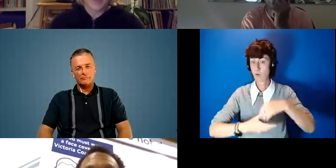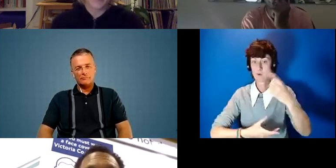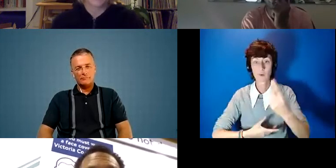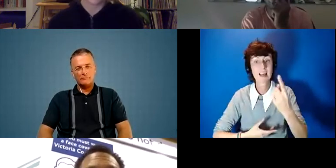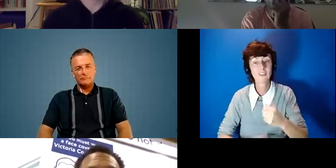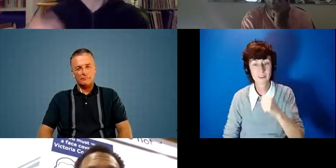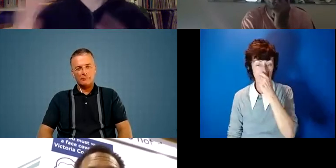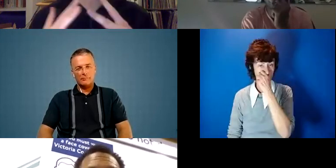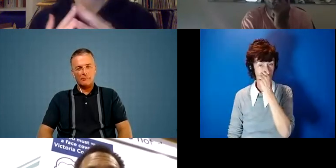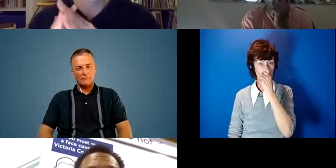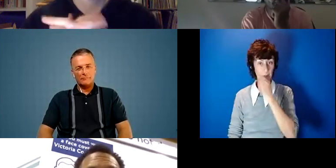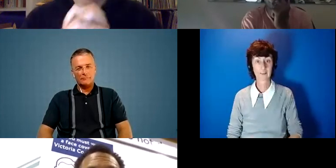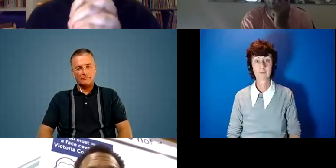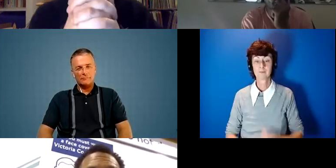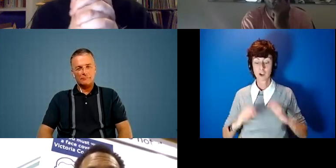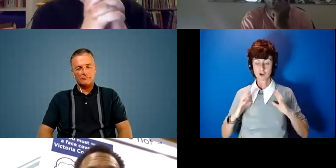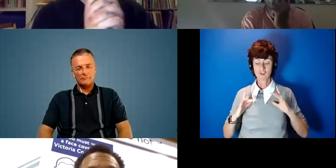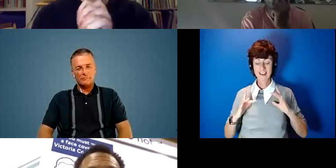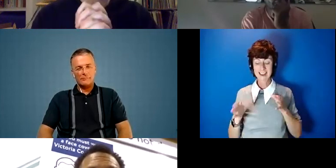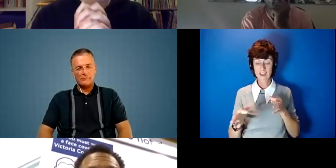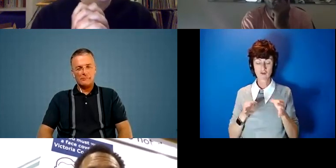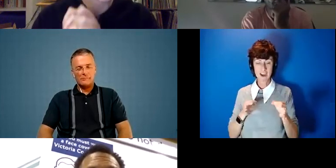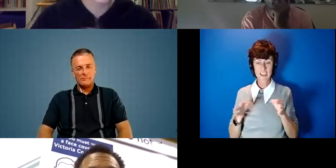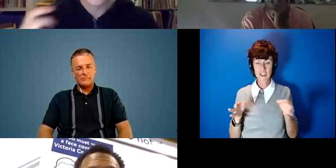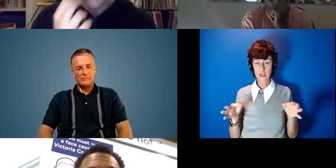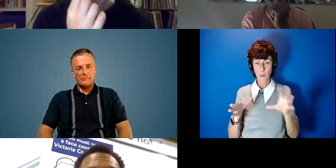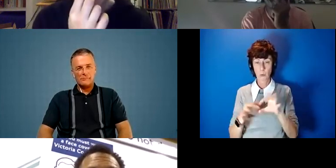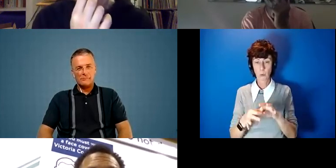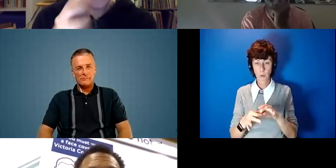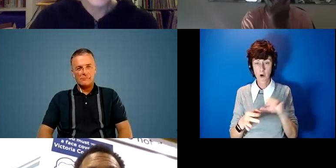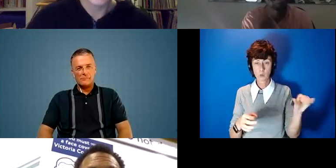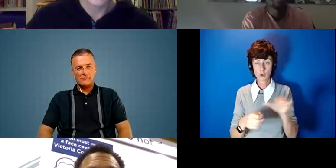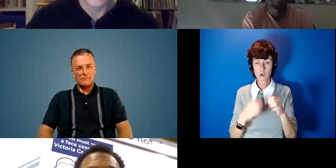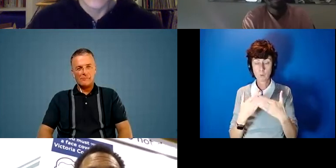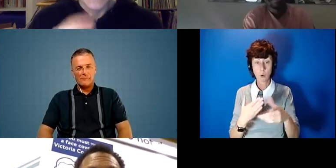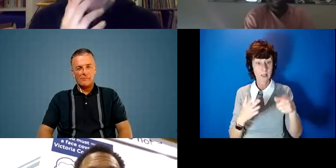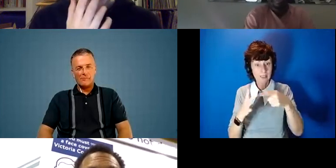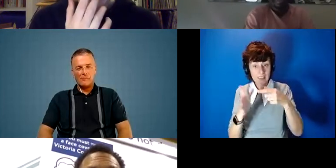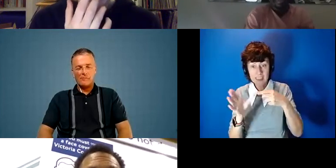learn from i love the words rest and strategy being held together we need to do that more often um ian